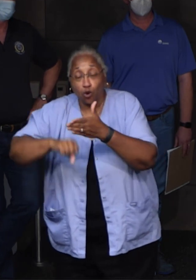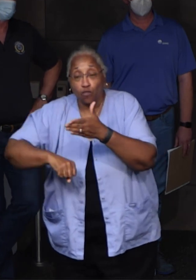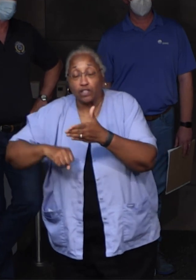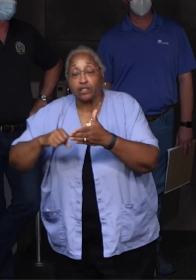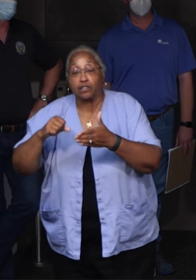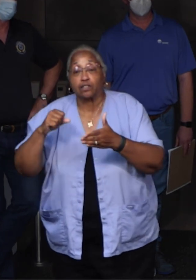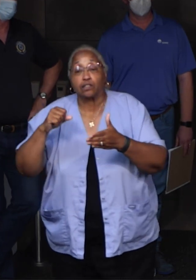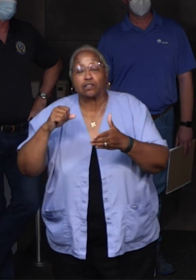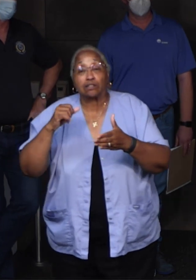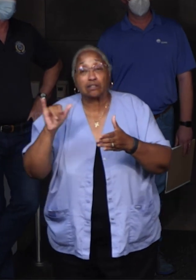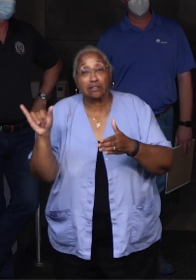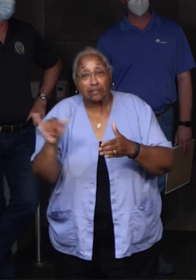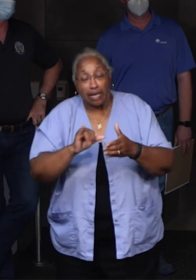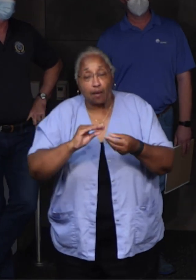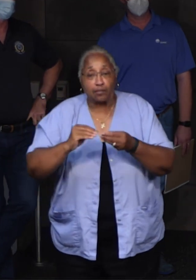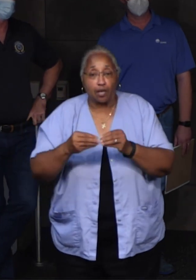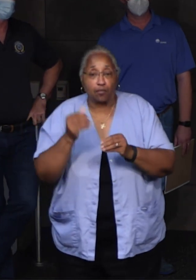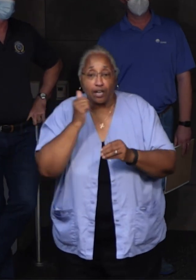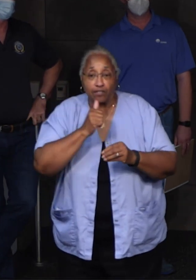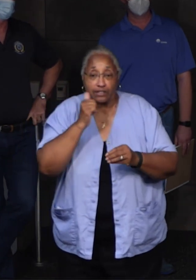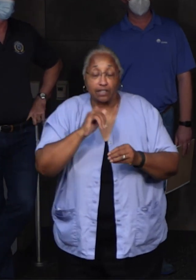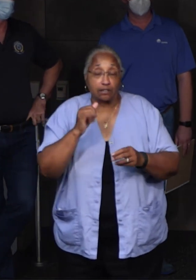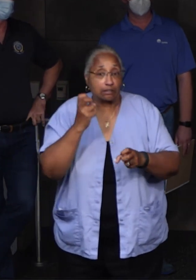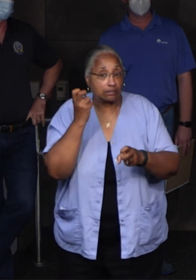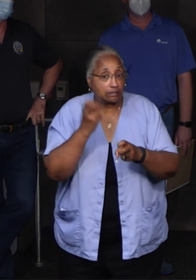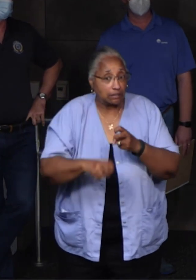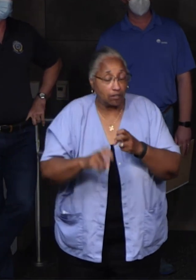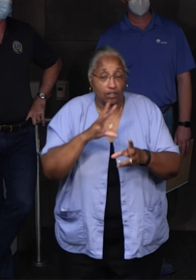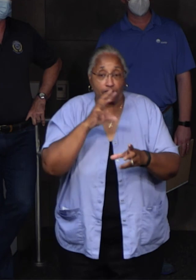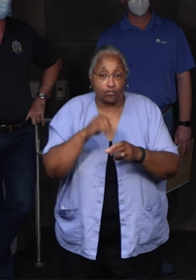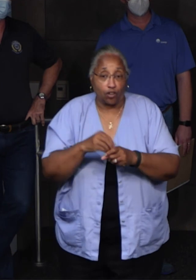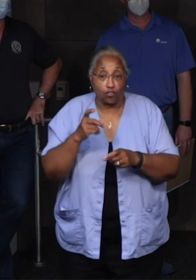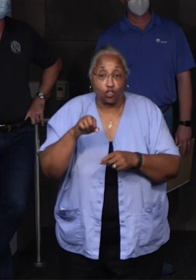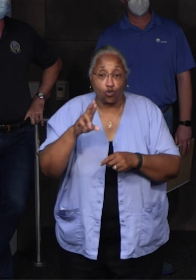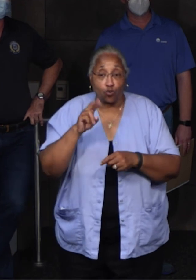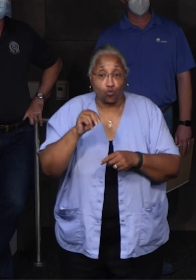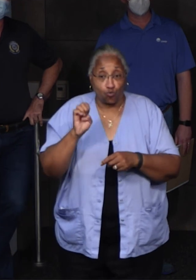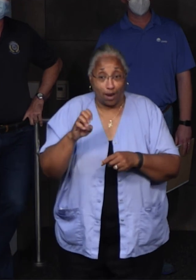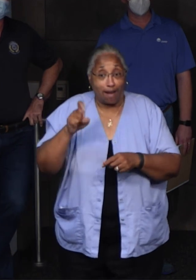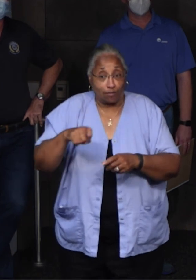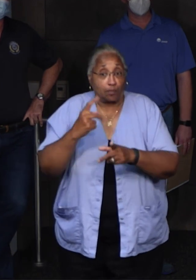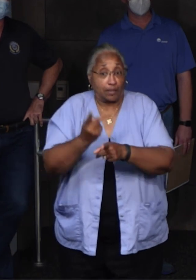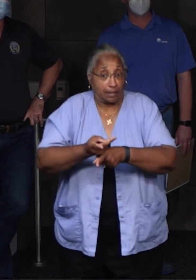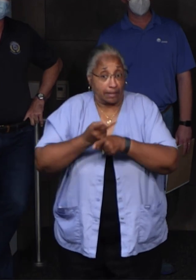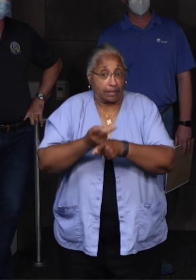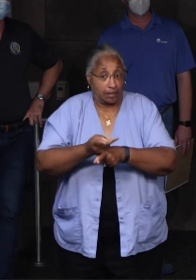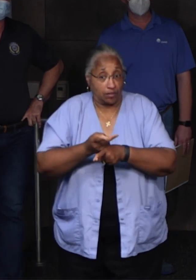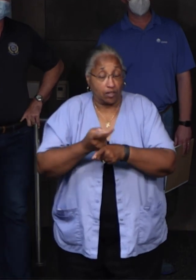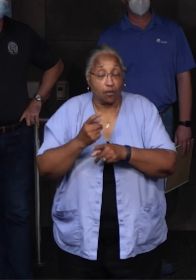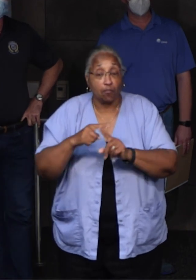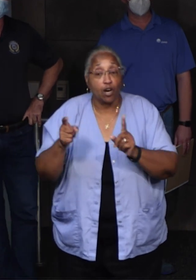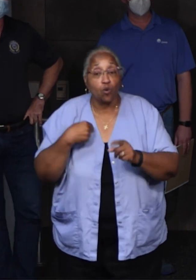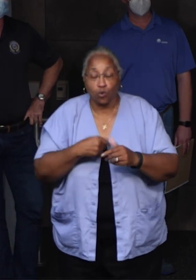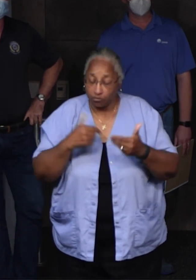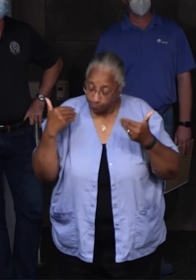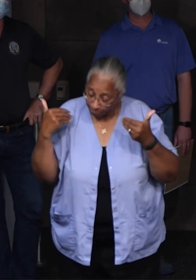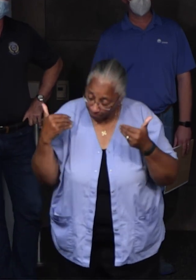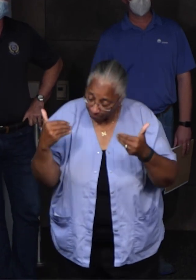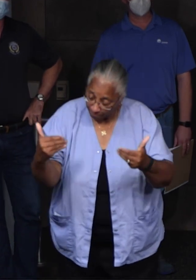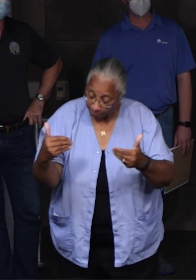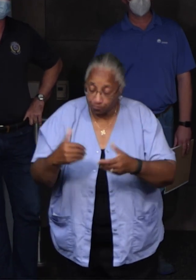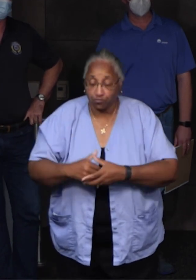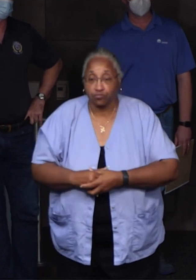each day. That is a tough operation involving a crane, and you have to be very careful in what you do, but we are proceeding accordingly.